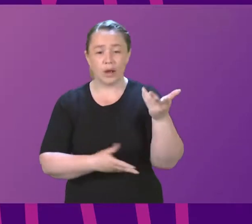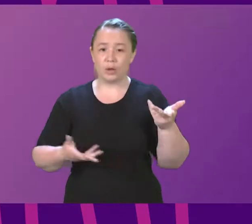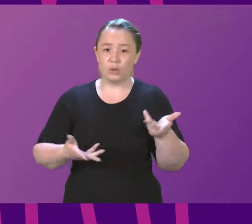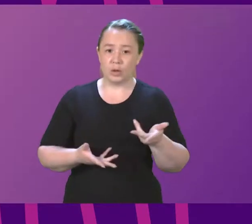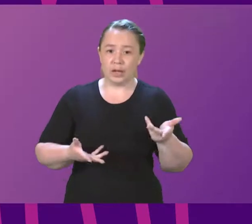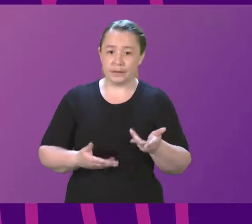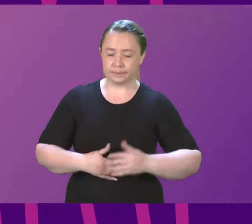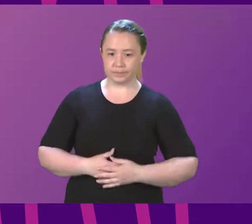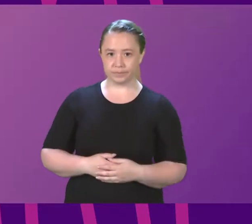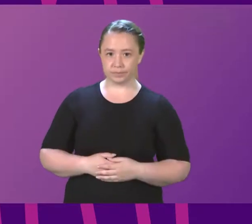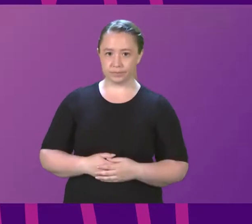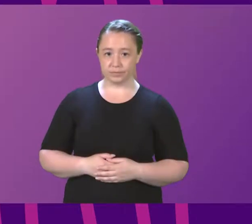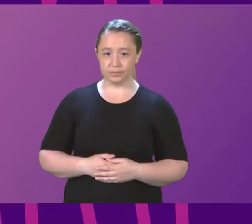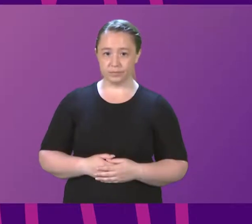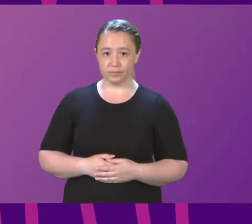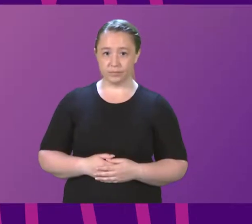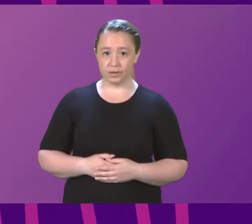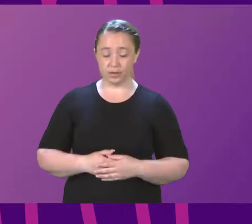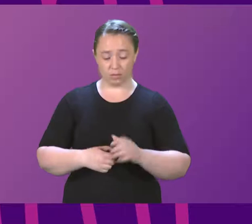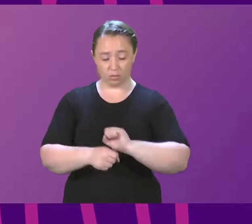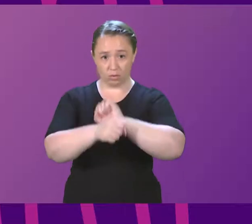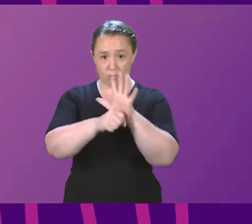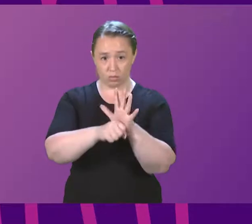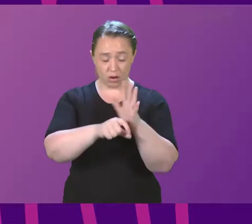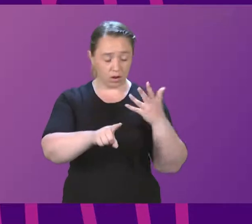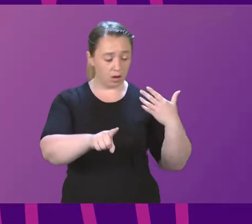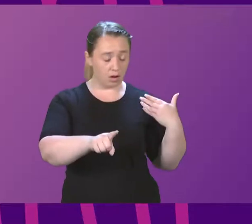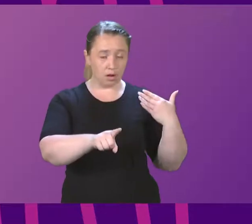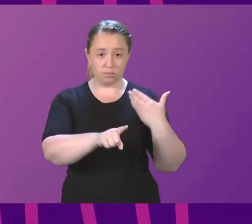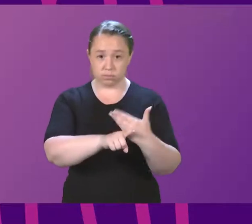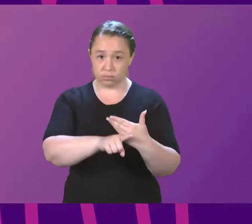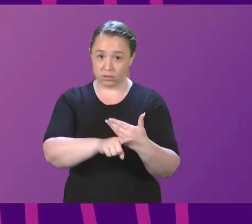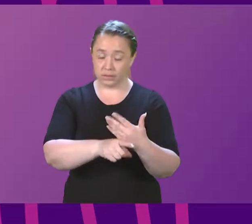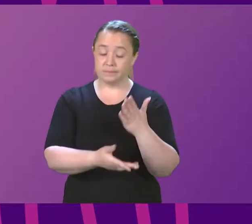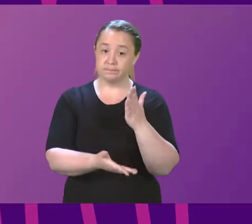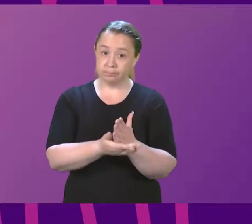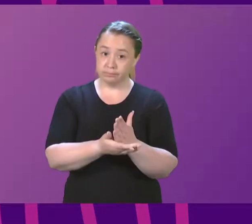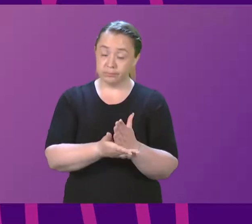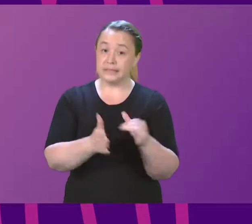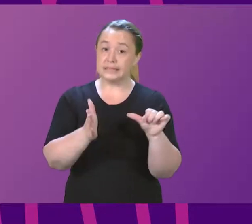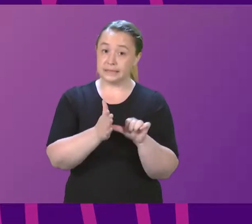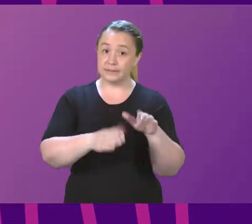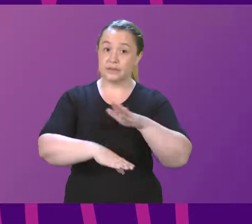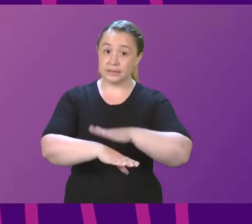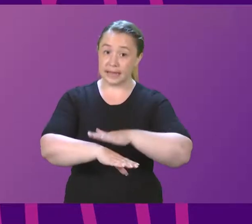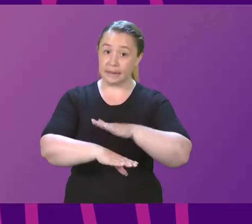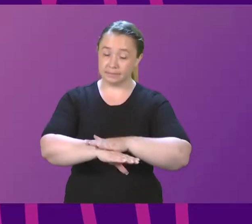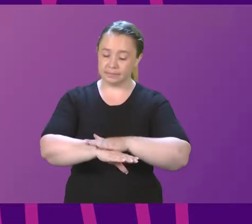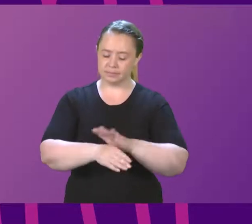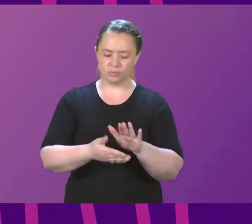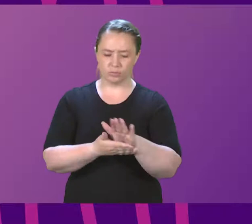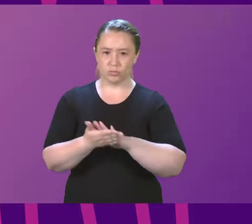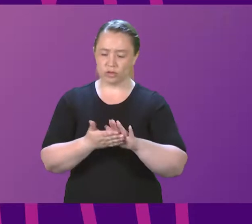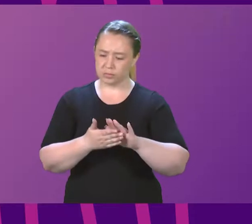In these difficult times of the pandemic, we should take the time and care to